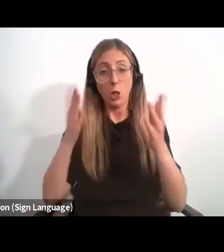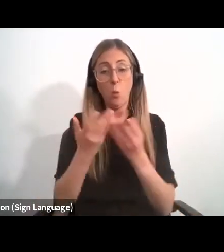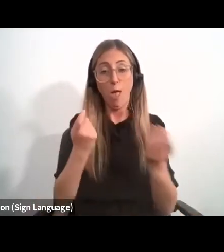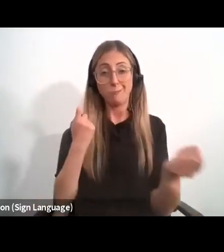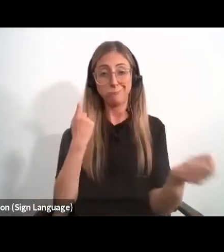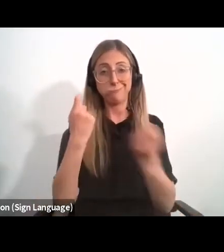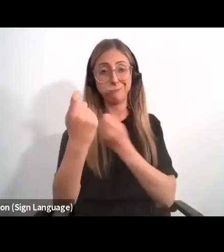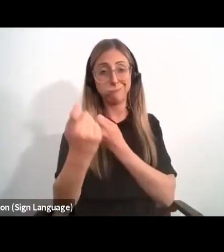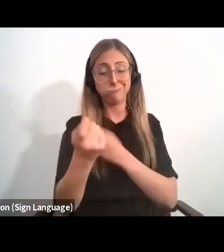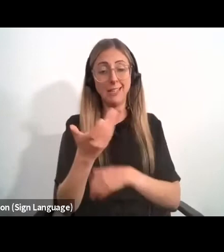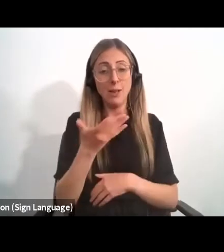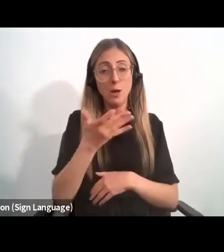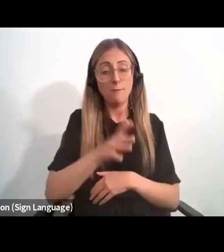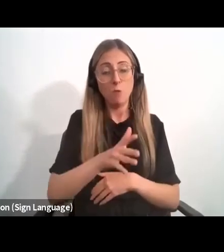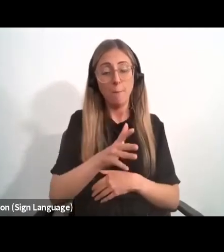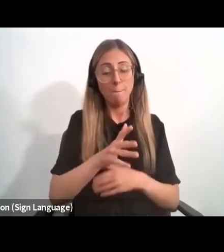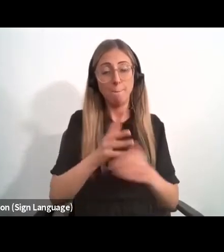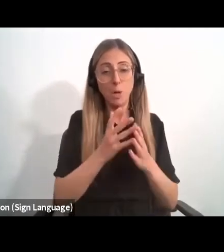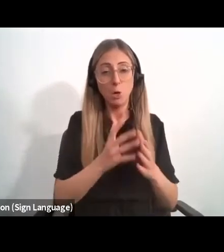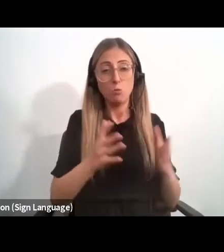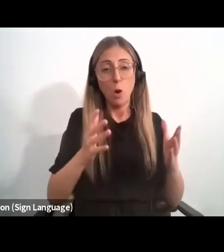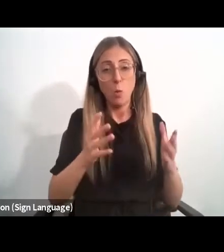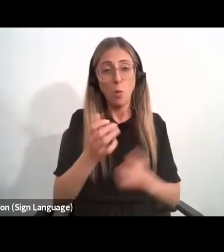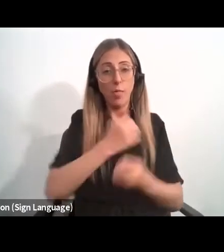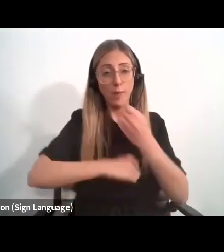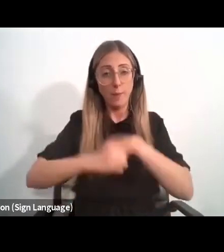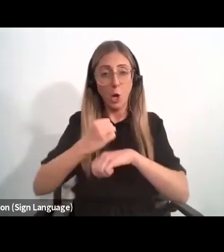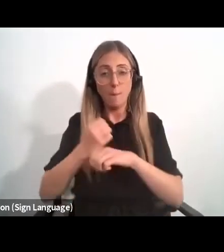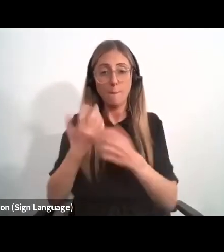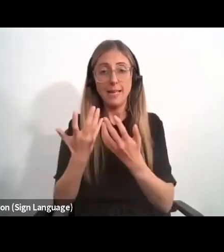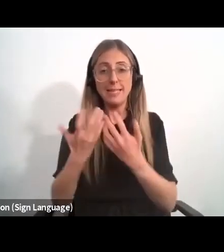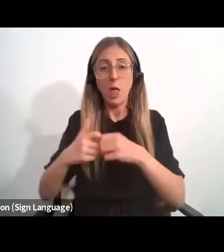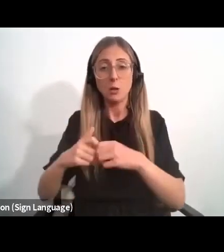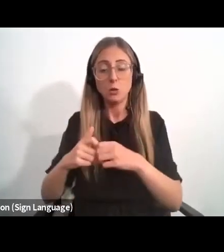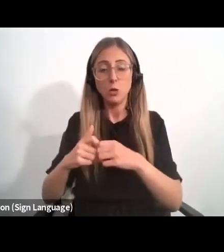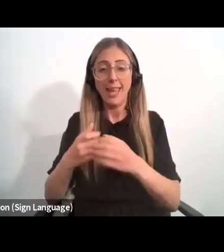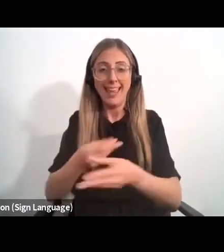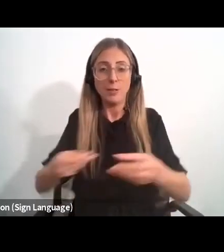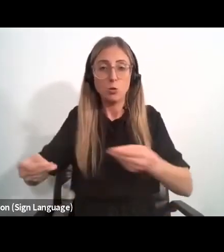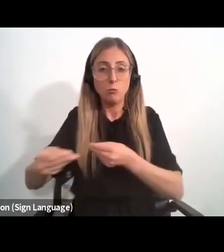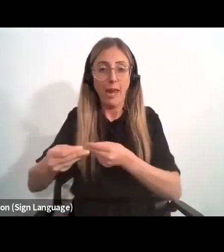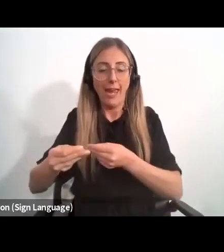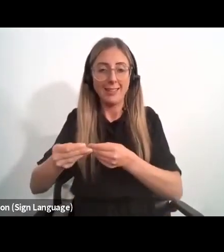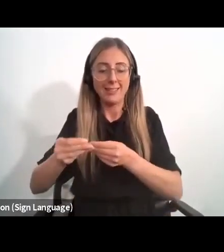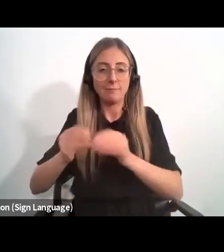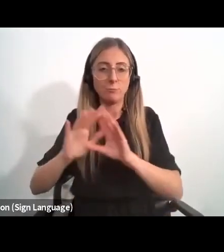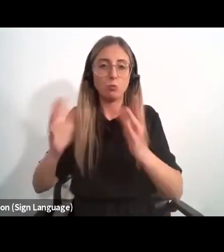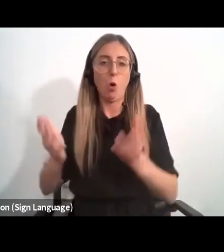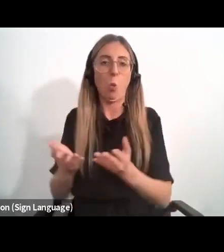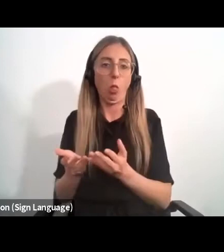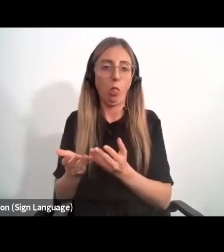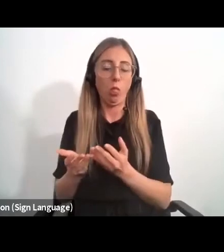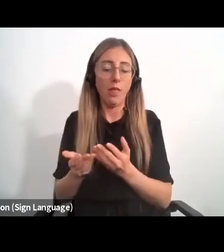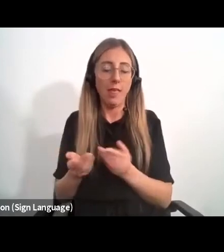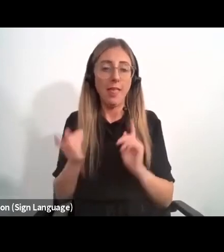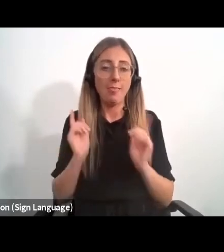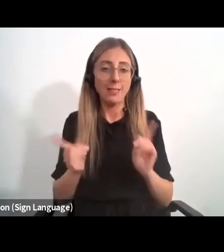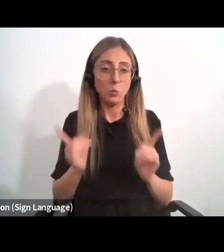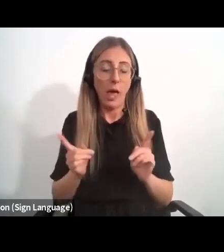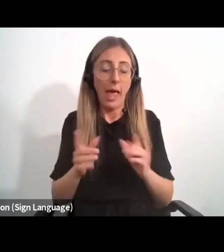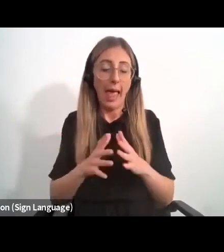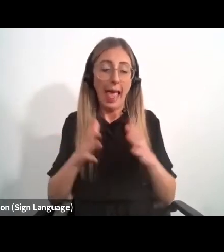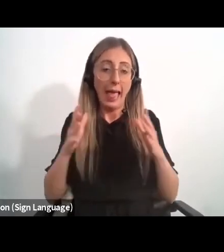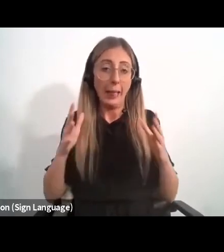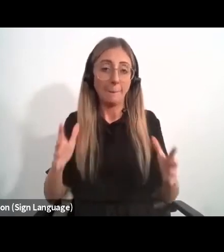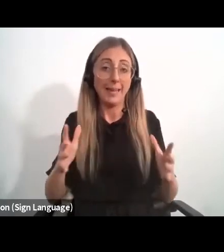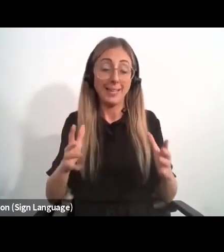organization-driven growth to technological change-driven growth. No wonder the largest corporation companies